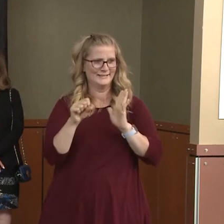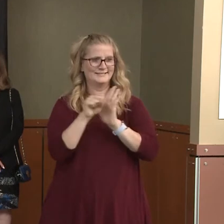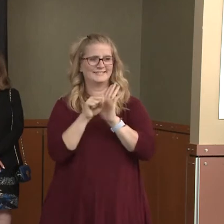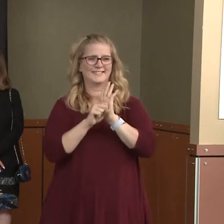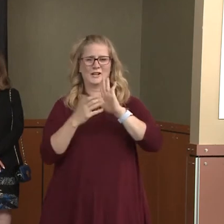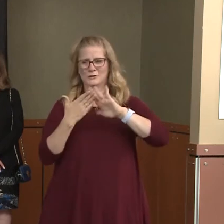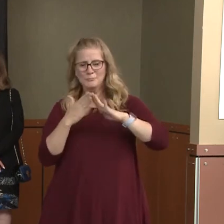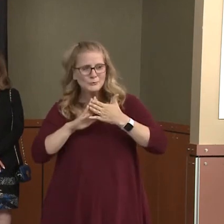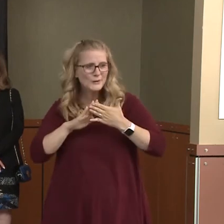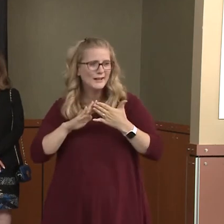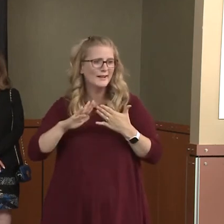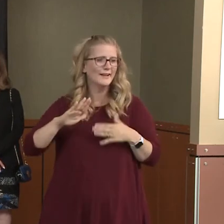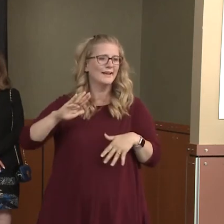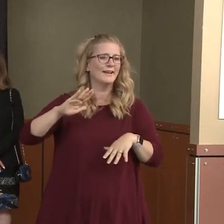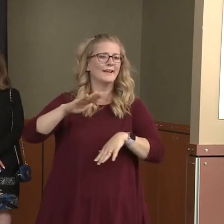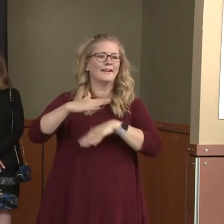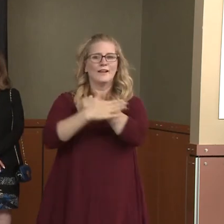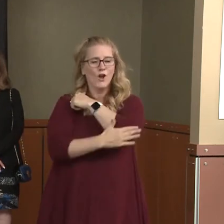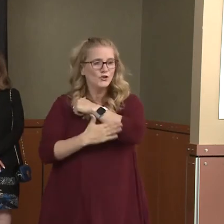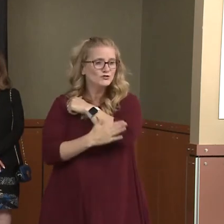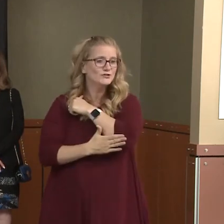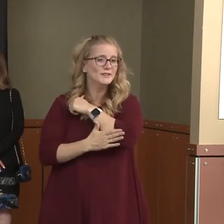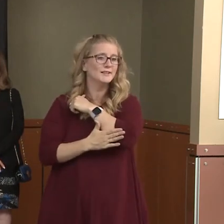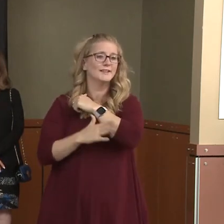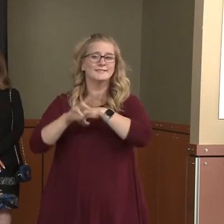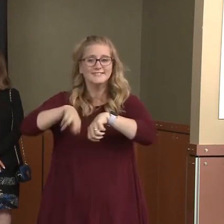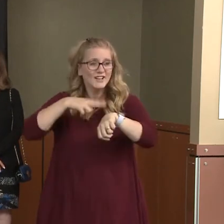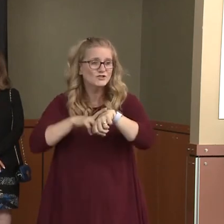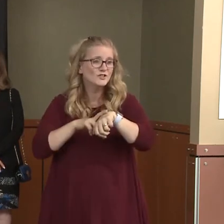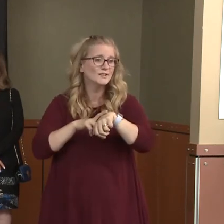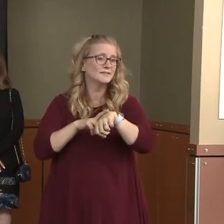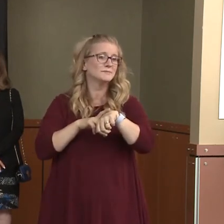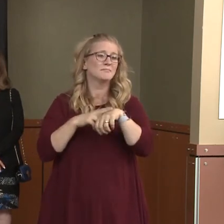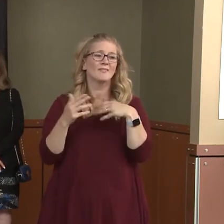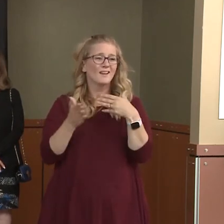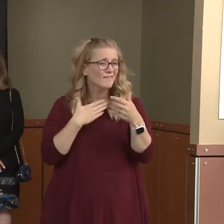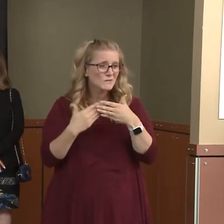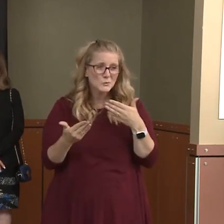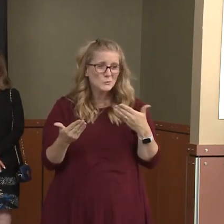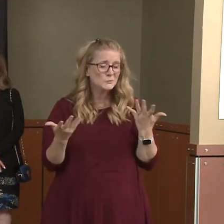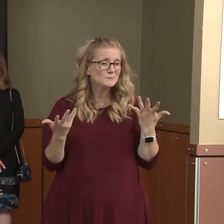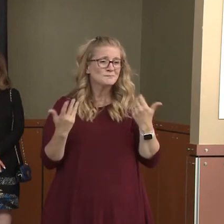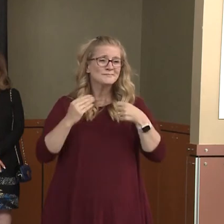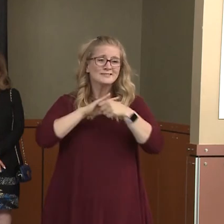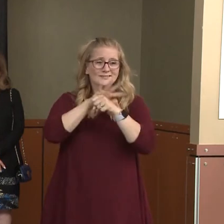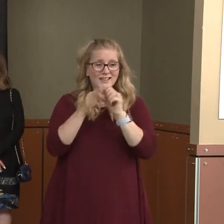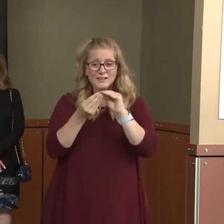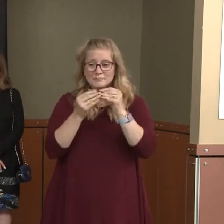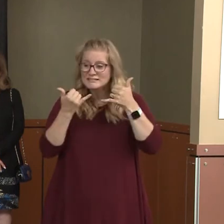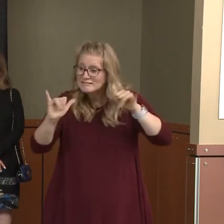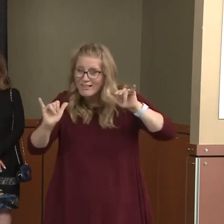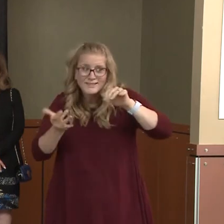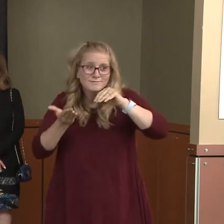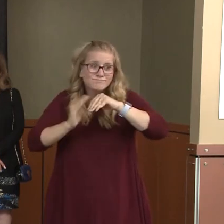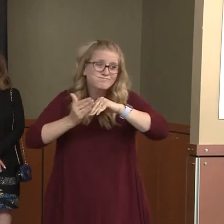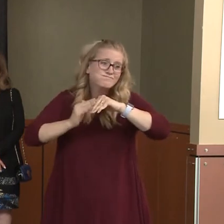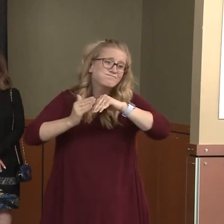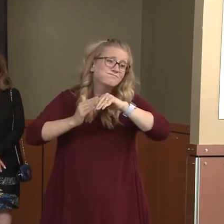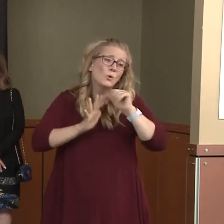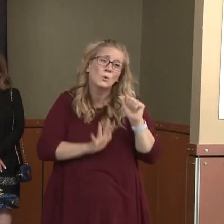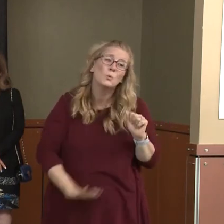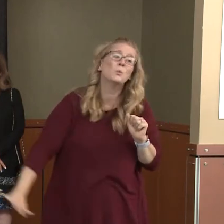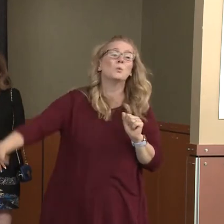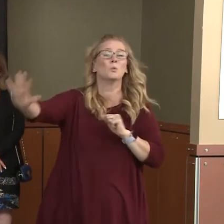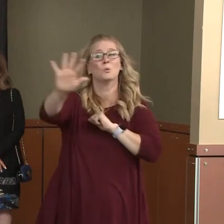But regardless of the fact that the COVID numbers are increasing across the country, let's talk about where we're at locally. Our hospital